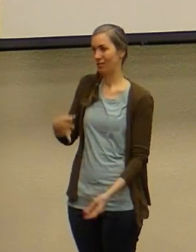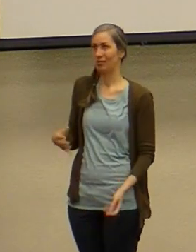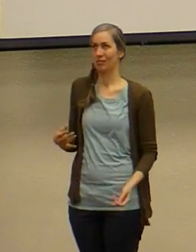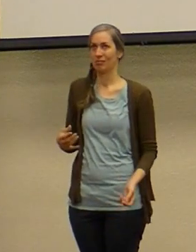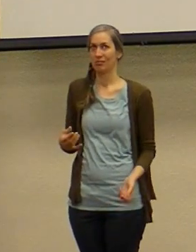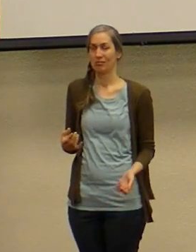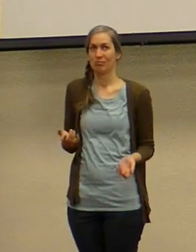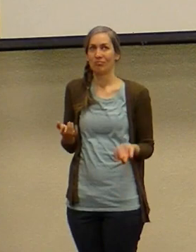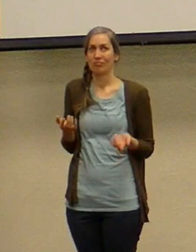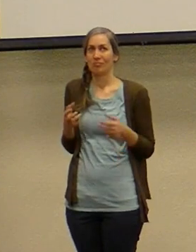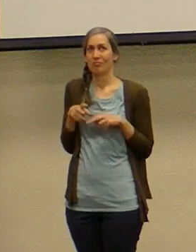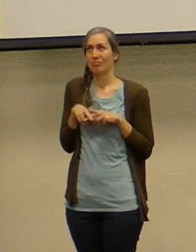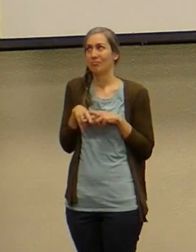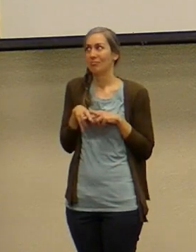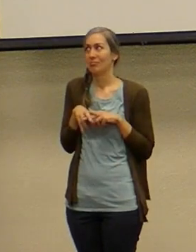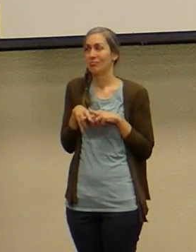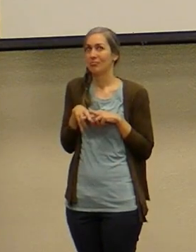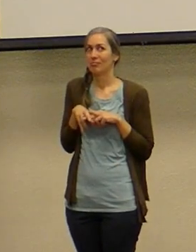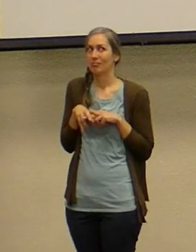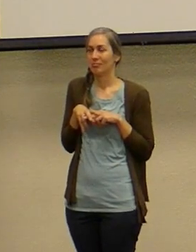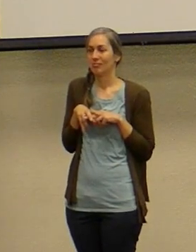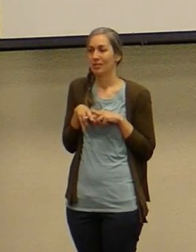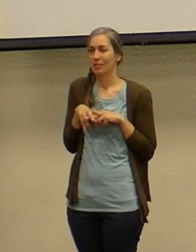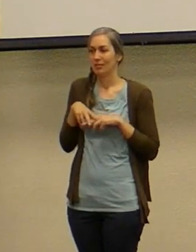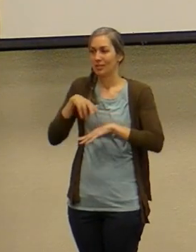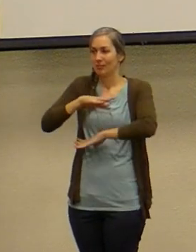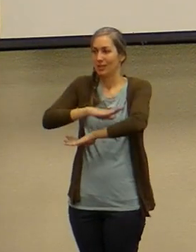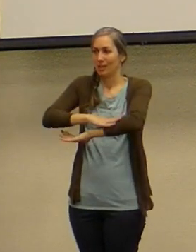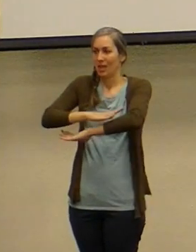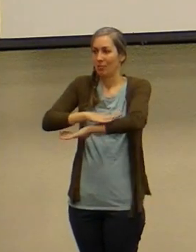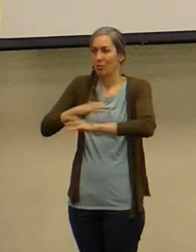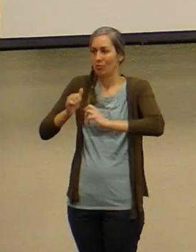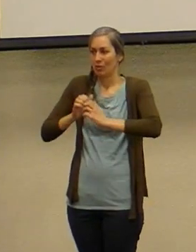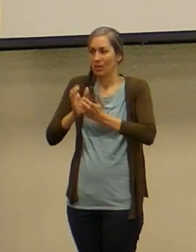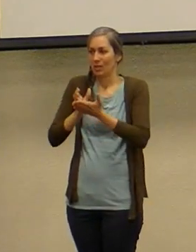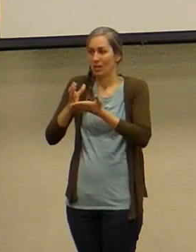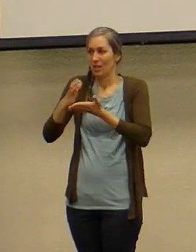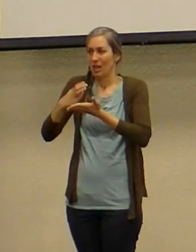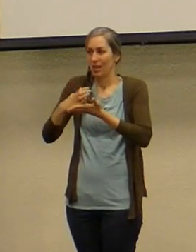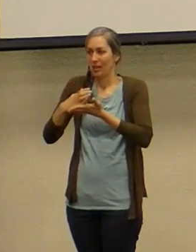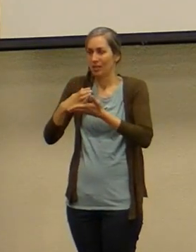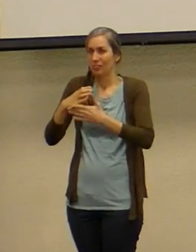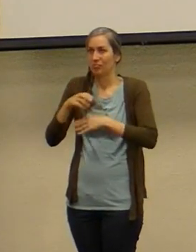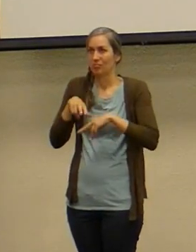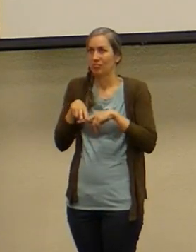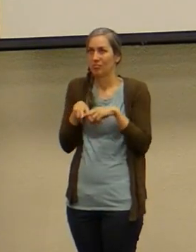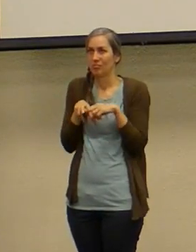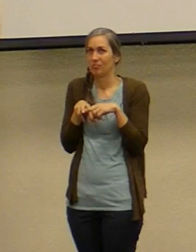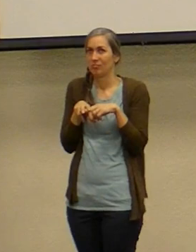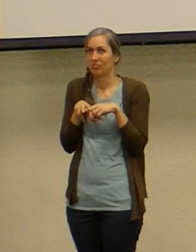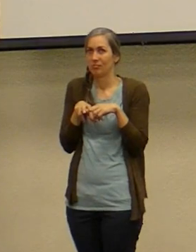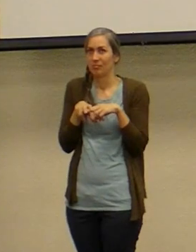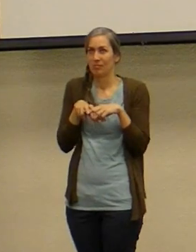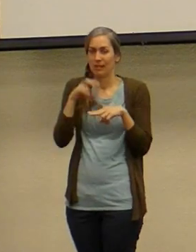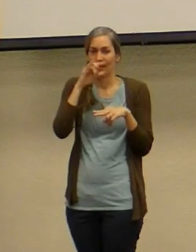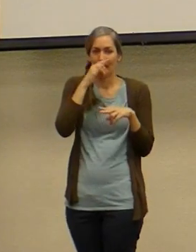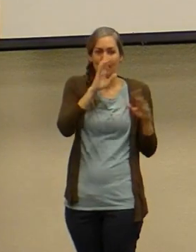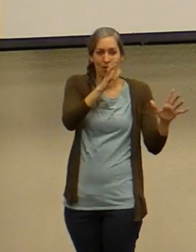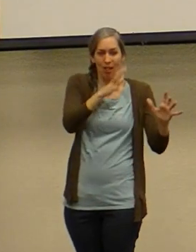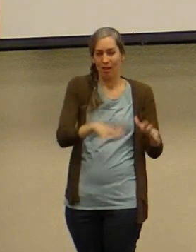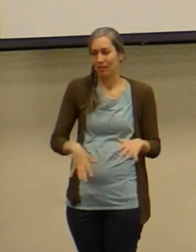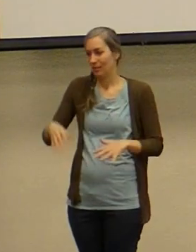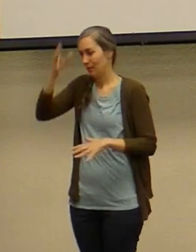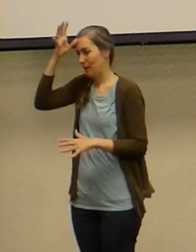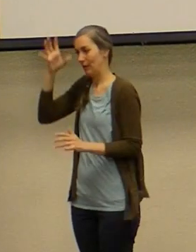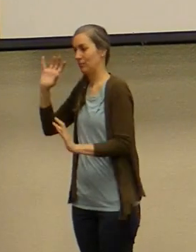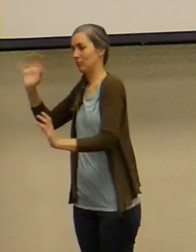we see her at a table with the cake and the kids are here and parents are there and she's crying because